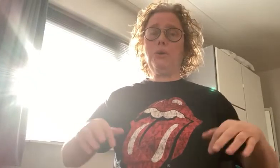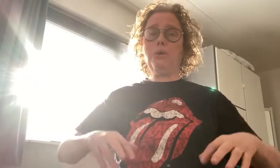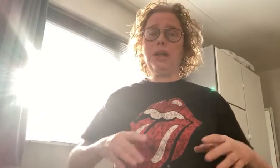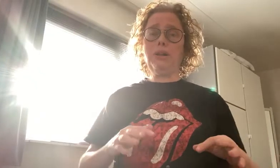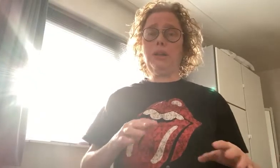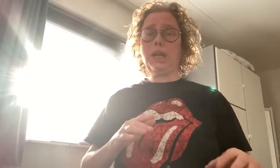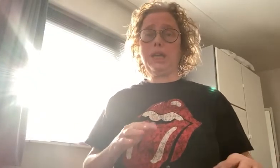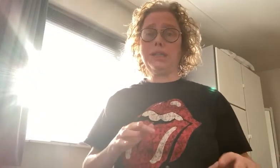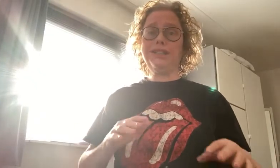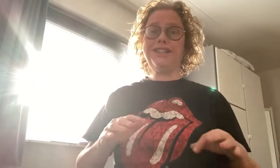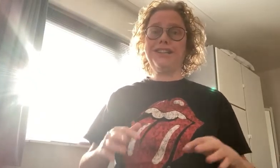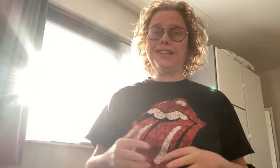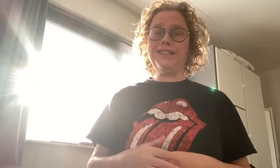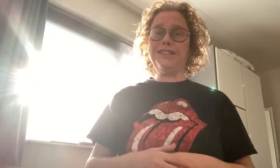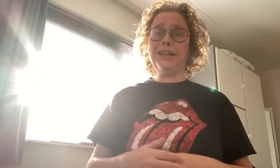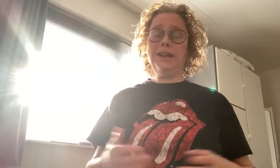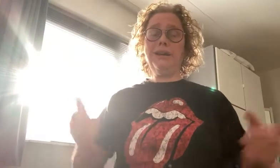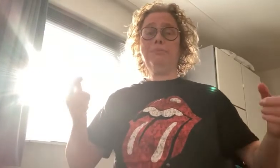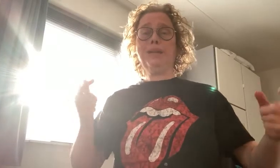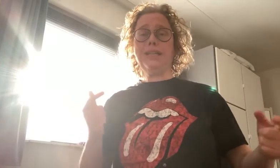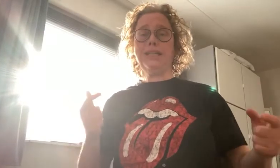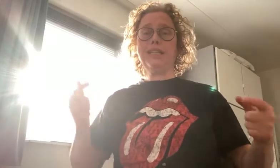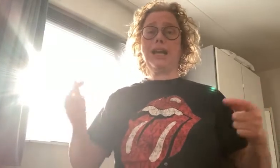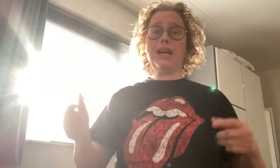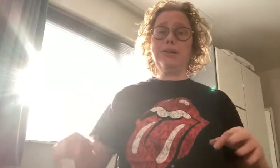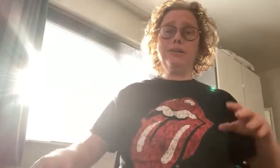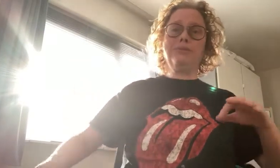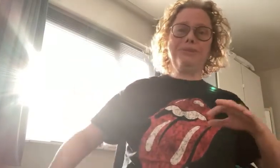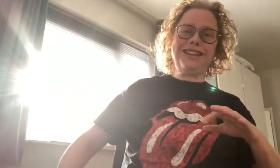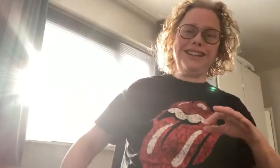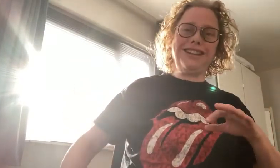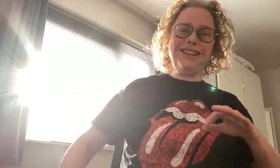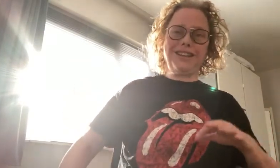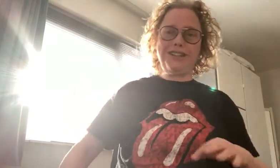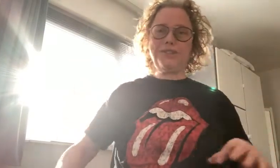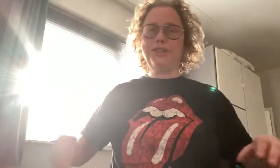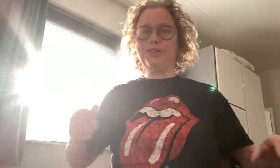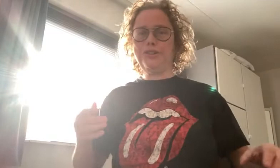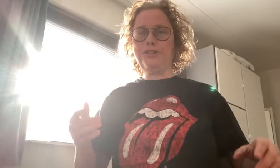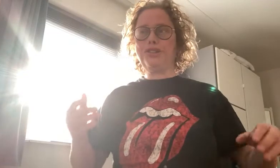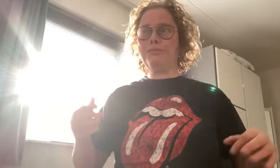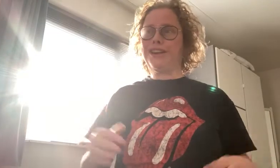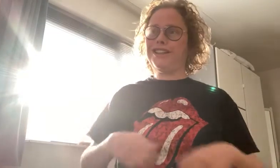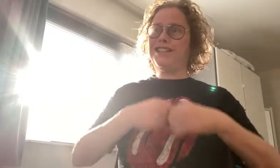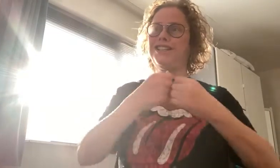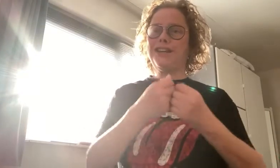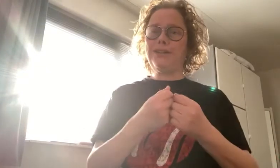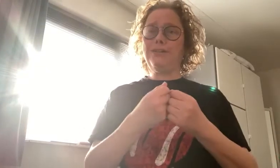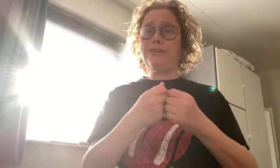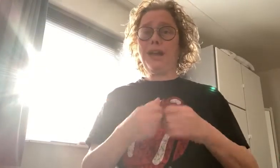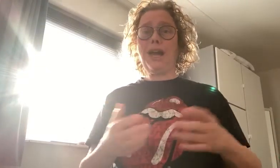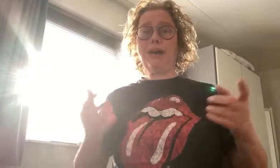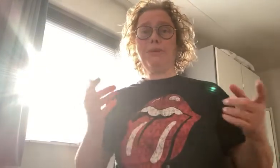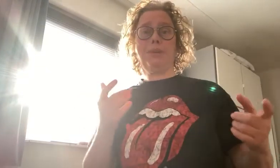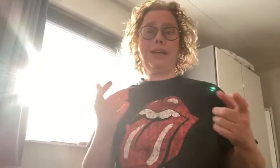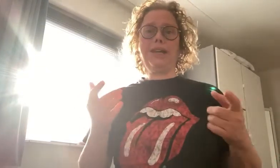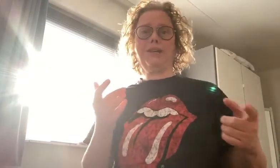will and taste. Please allow me to introduce myself. I'm a man,